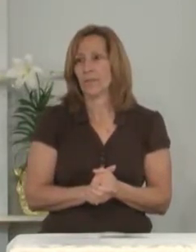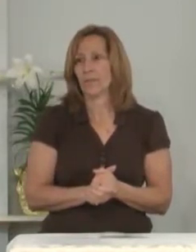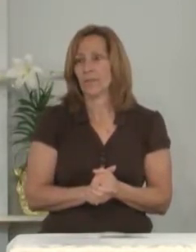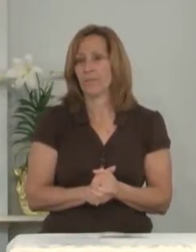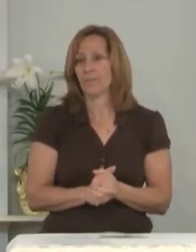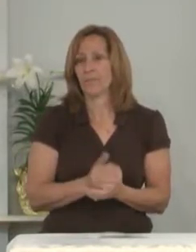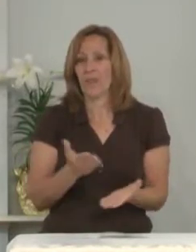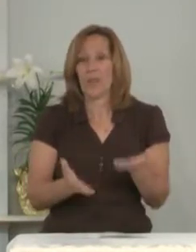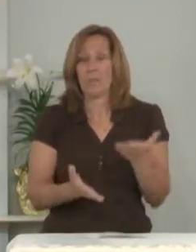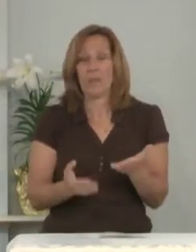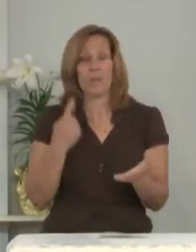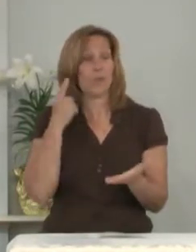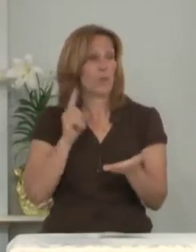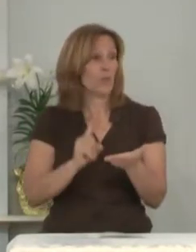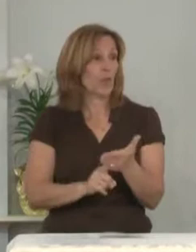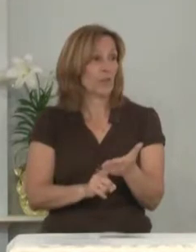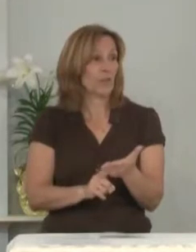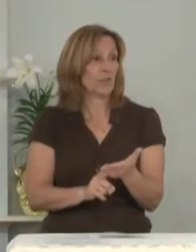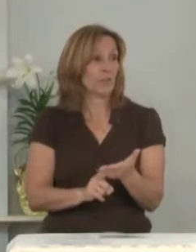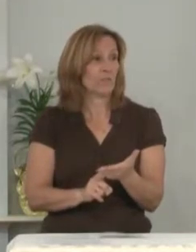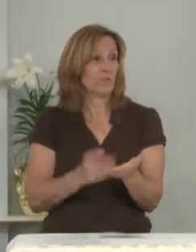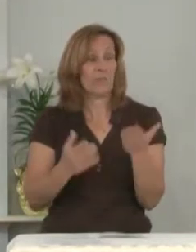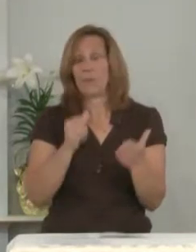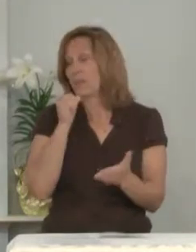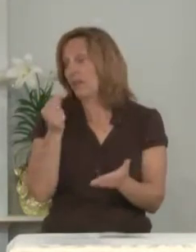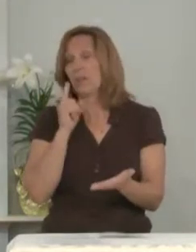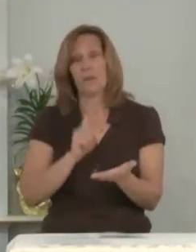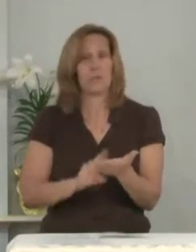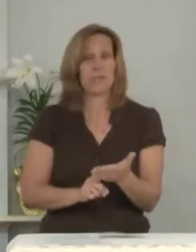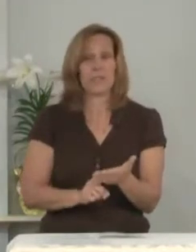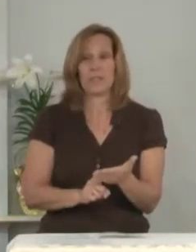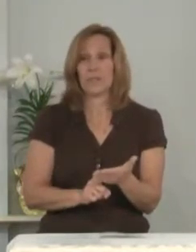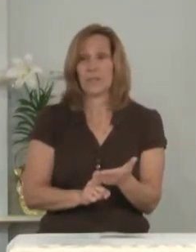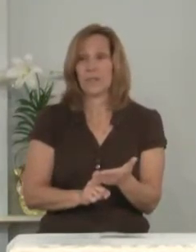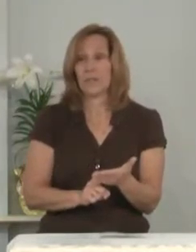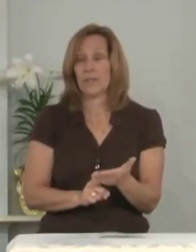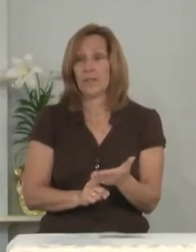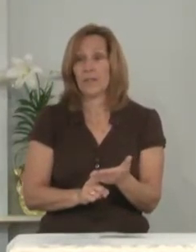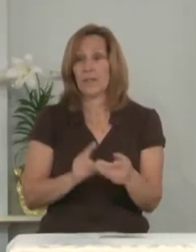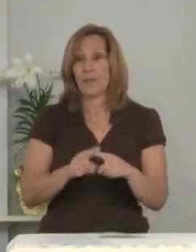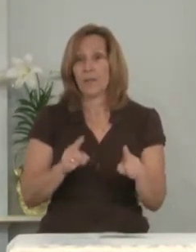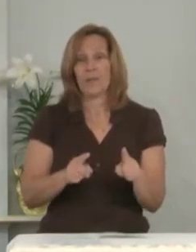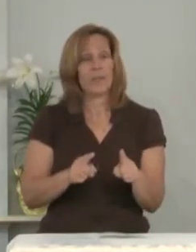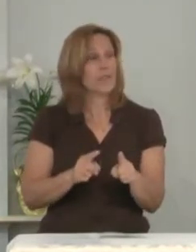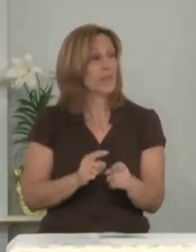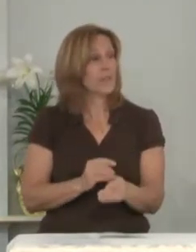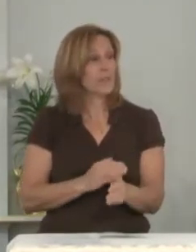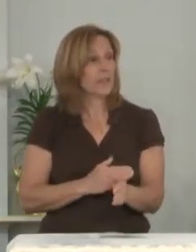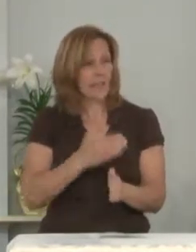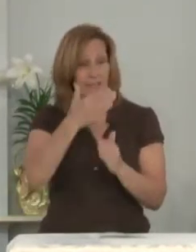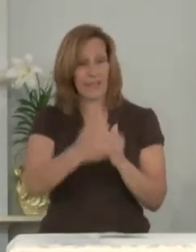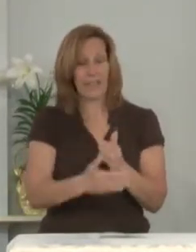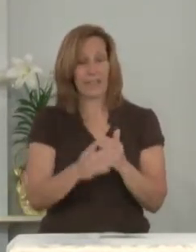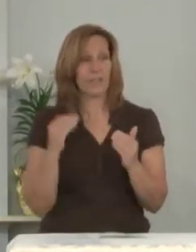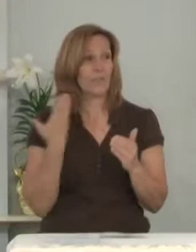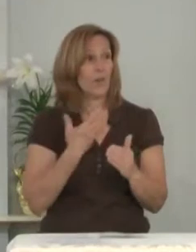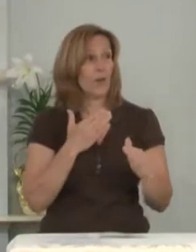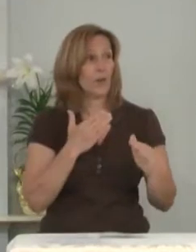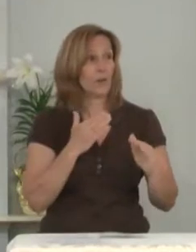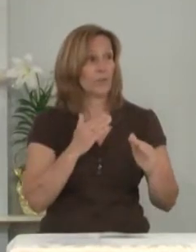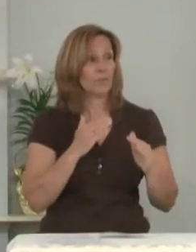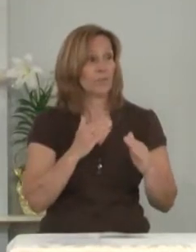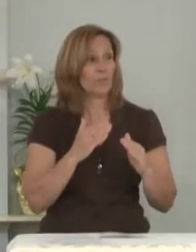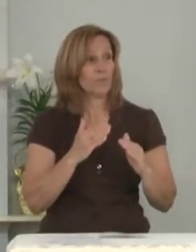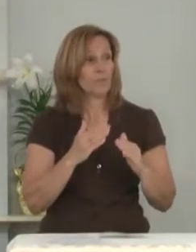Maybe you've noticed maybe you haven't. But at the end of our community meal